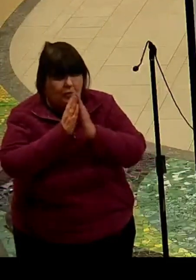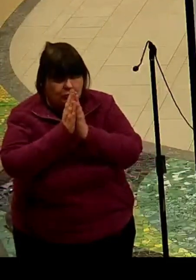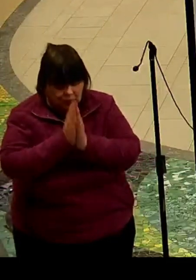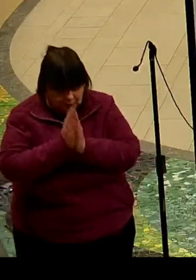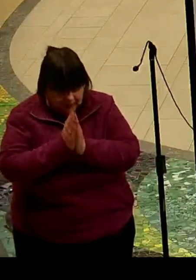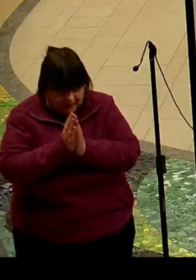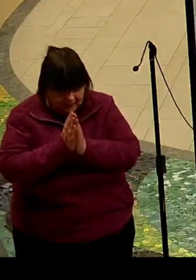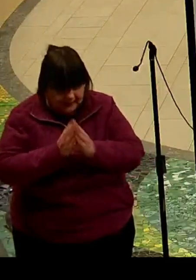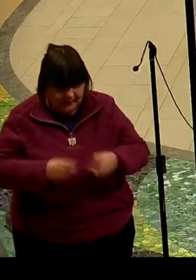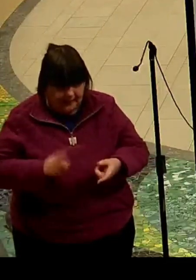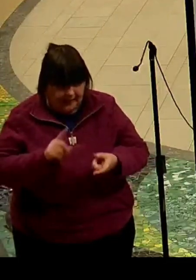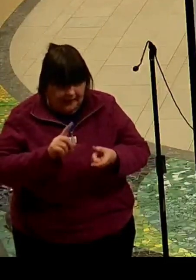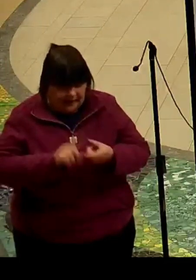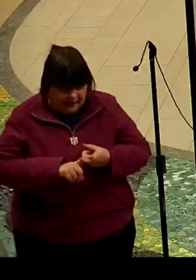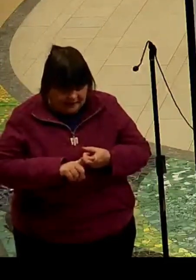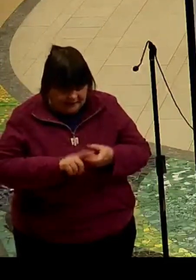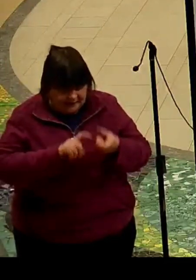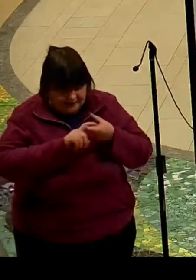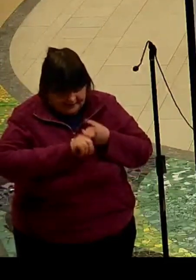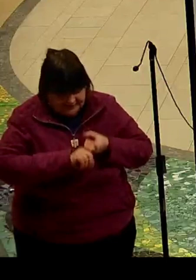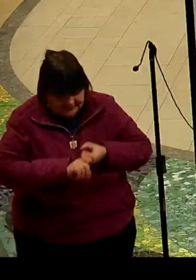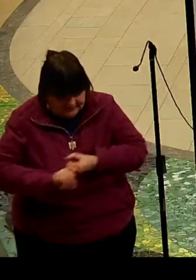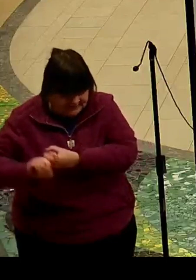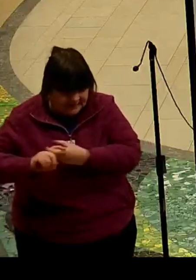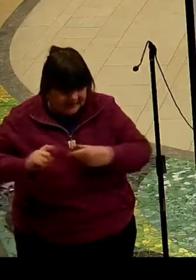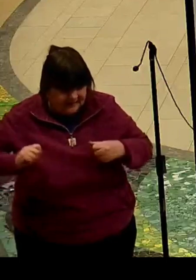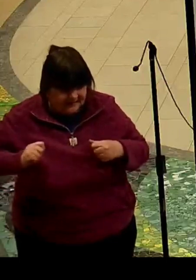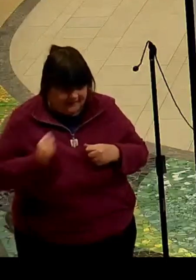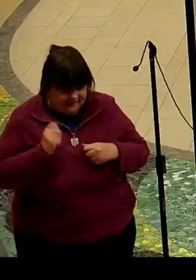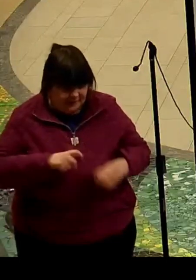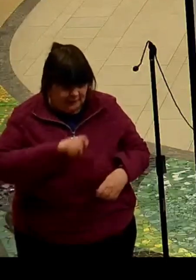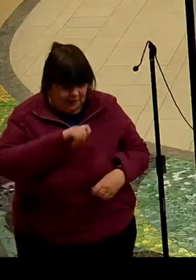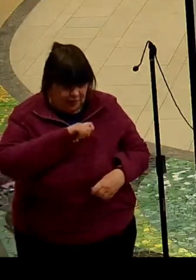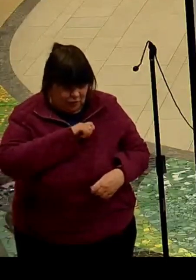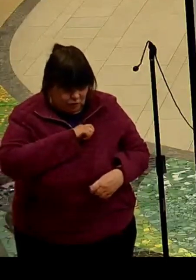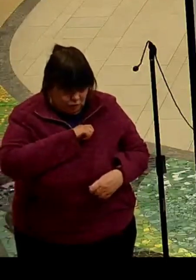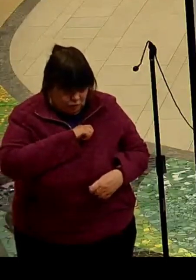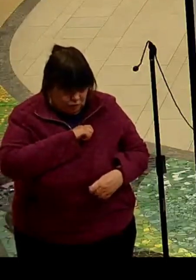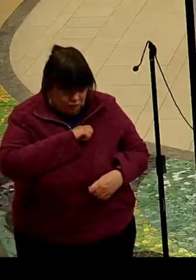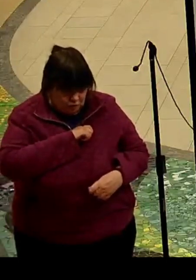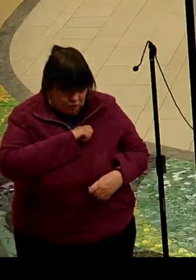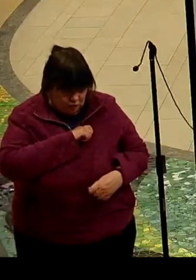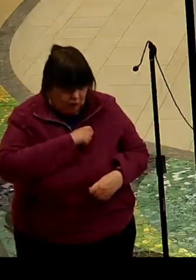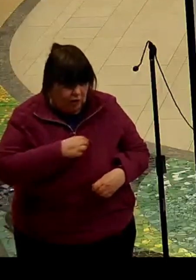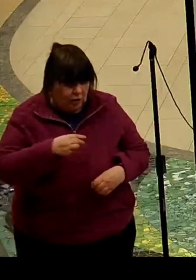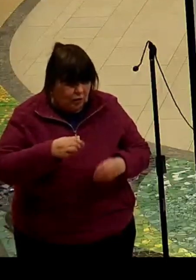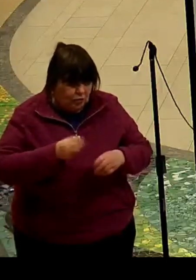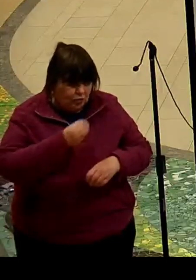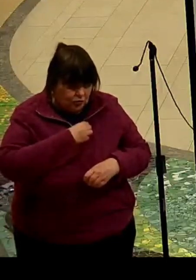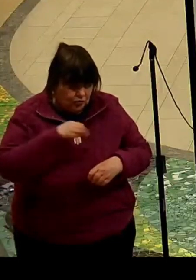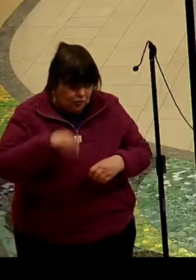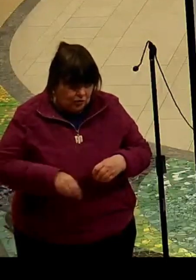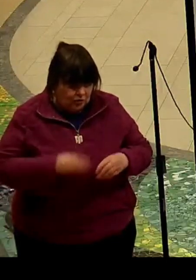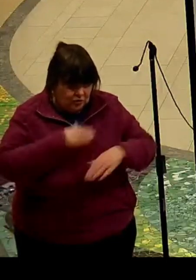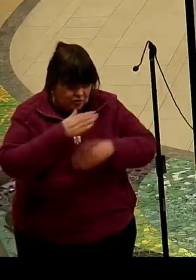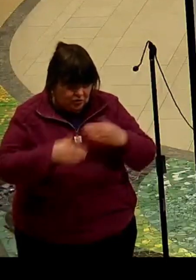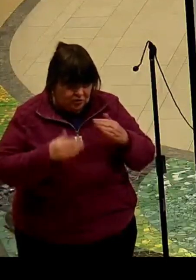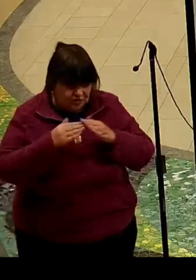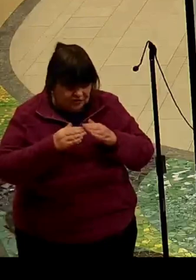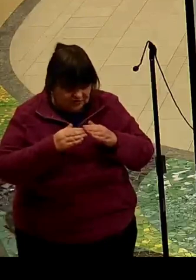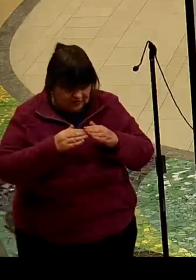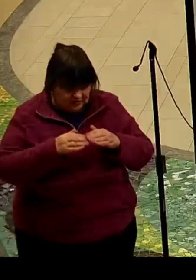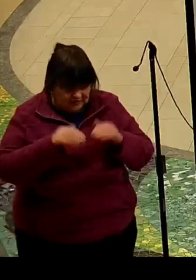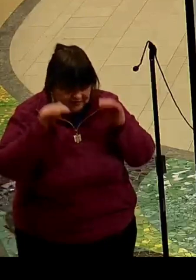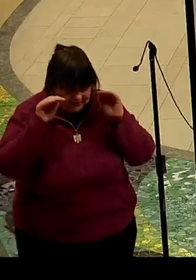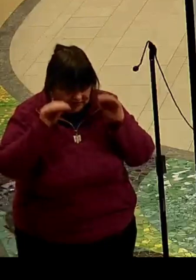to pray and to stay to keep true to the